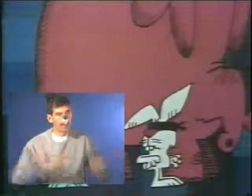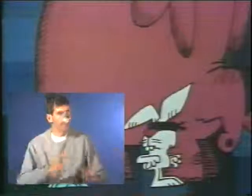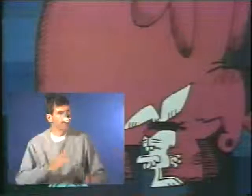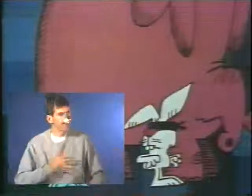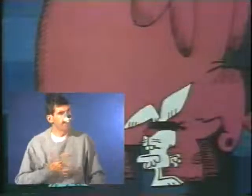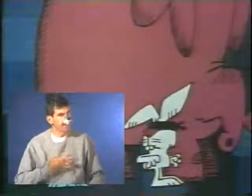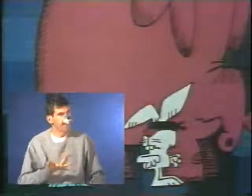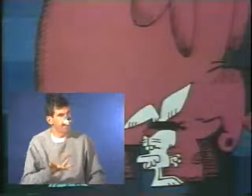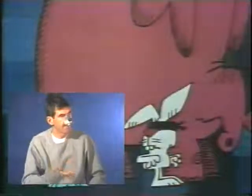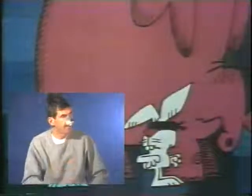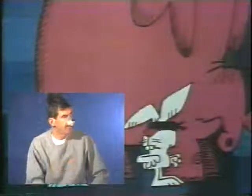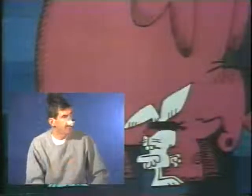You hurt his feelings.